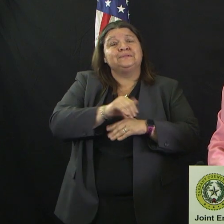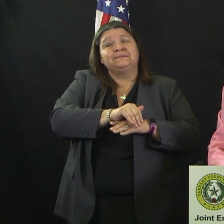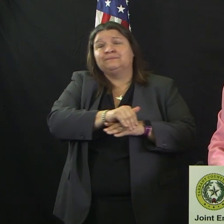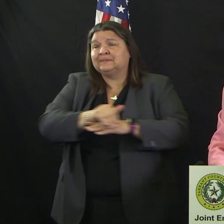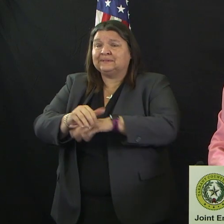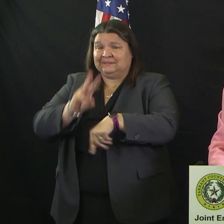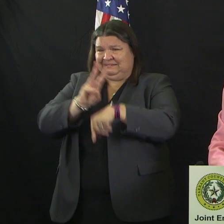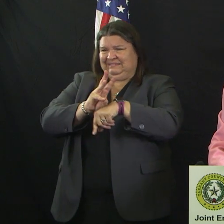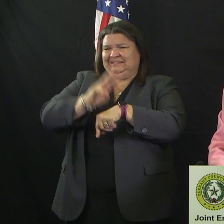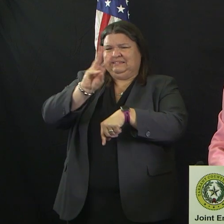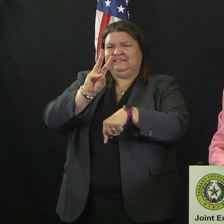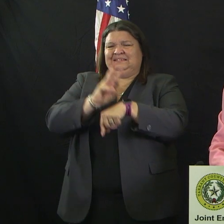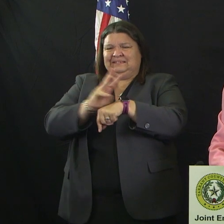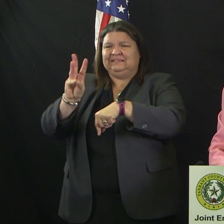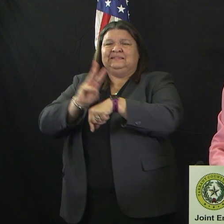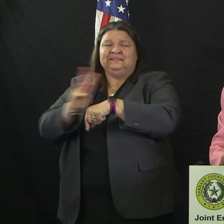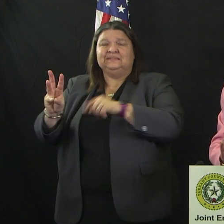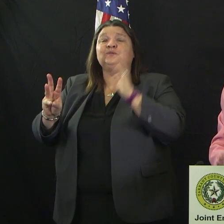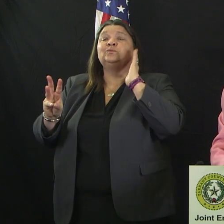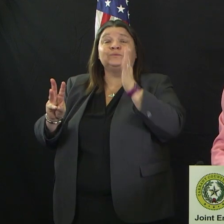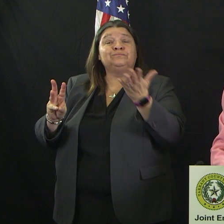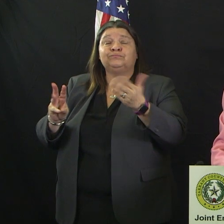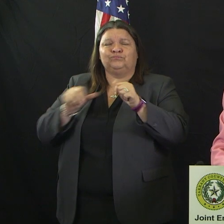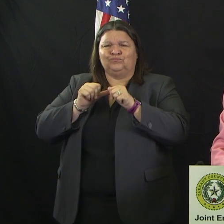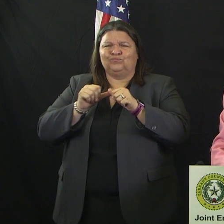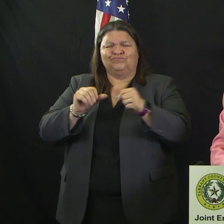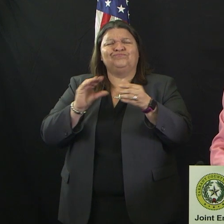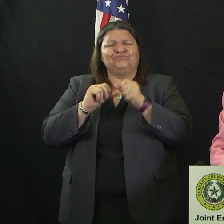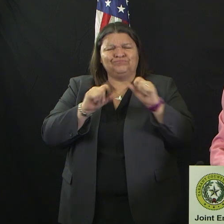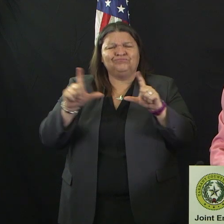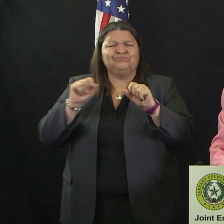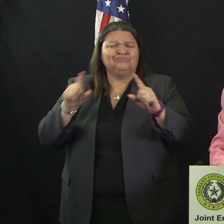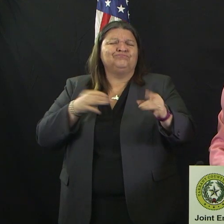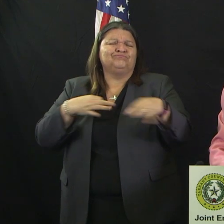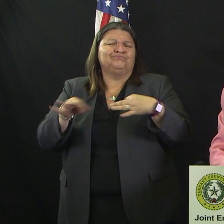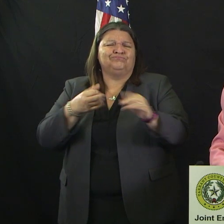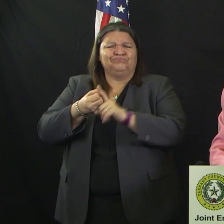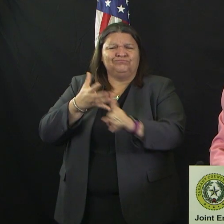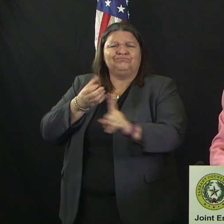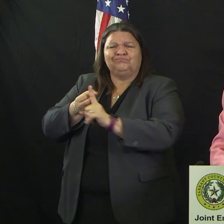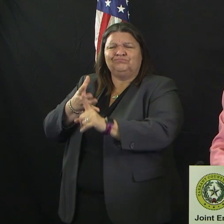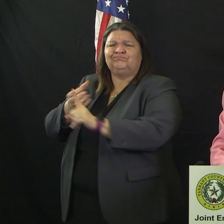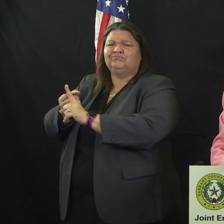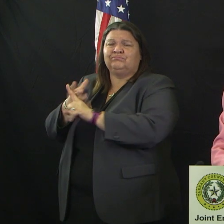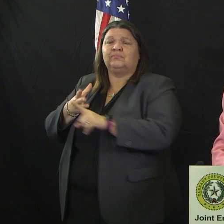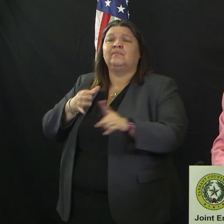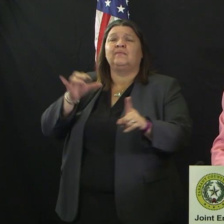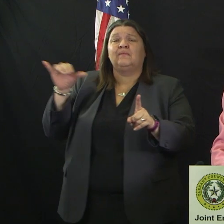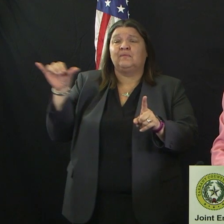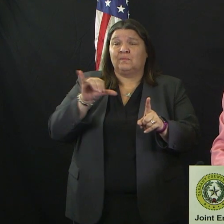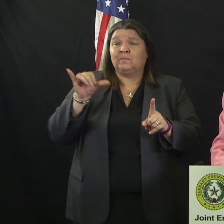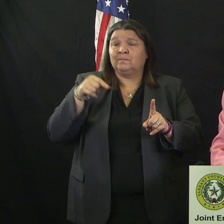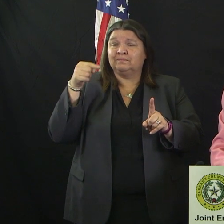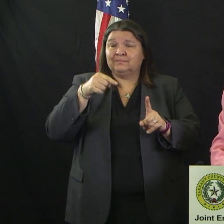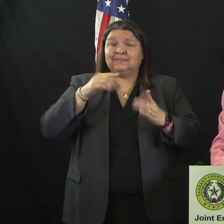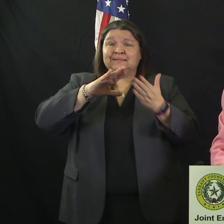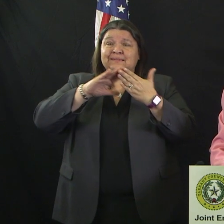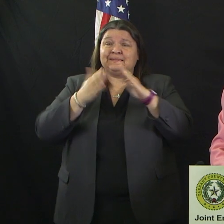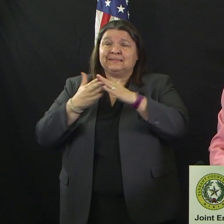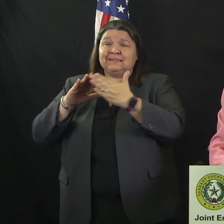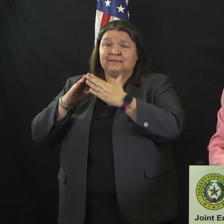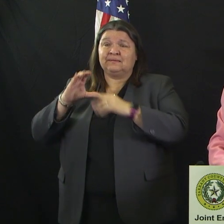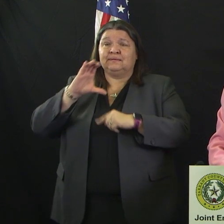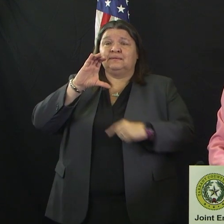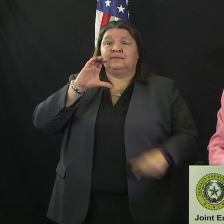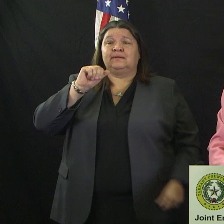every day for the foreseeable future. You can also get this live streamed on the CityCable channel. As you